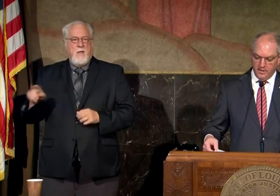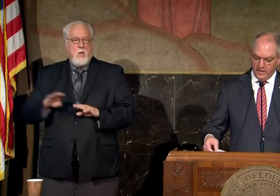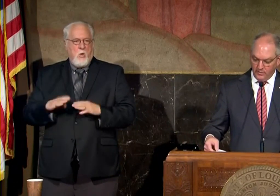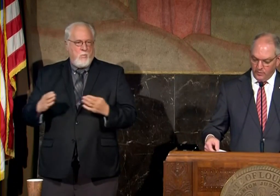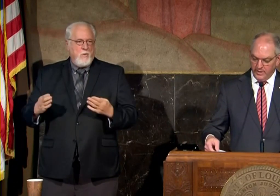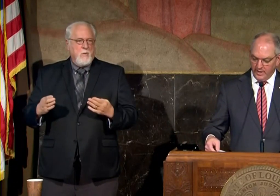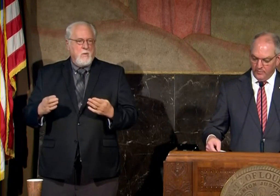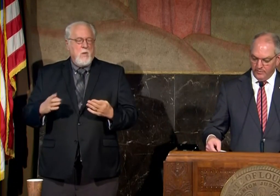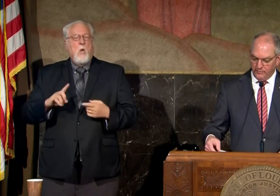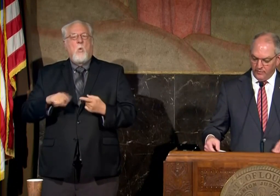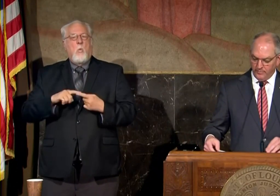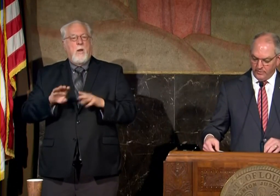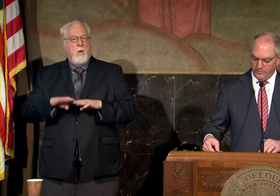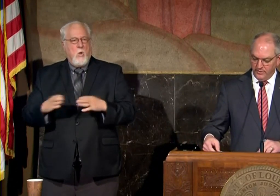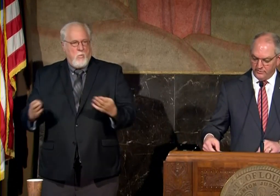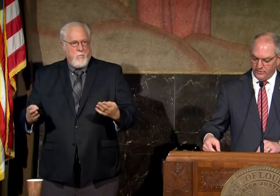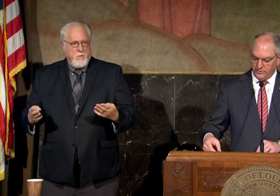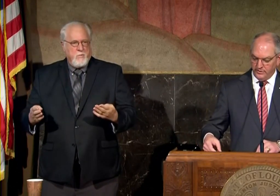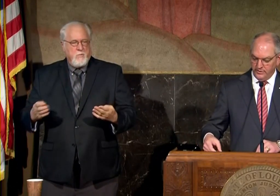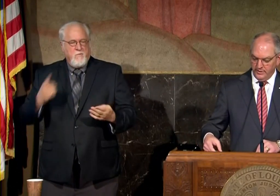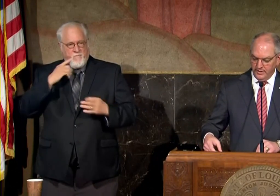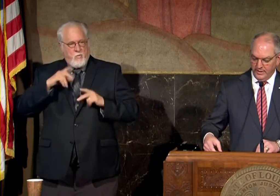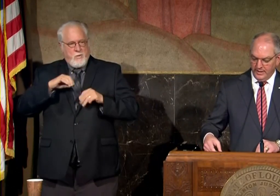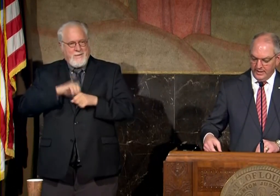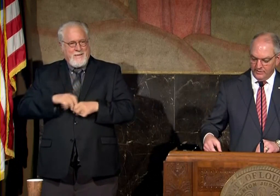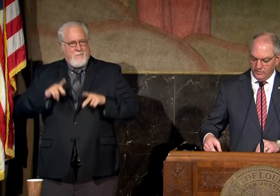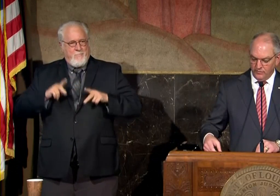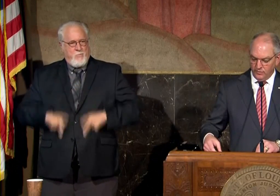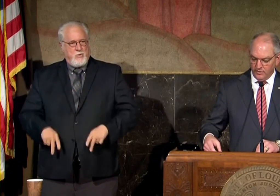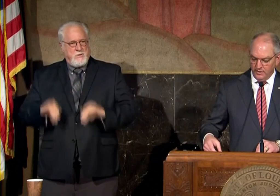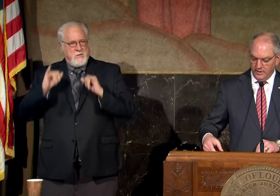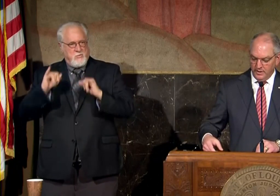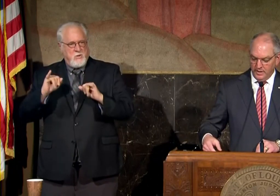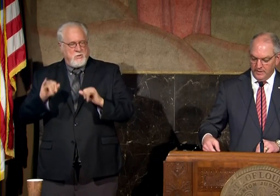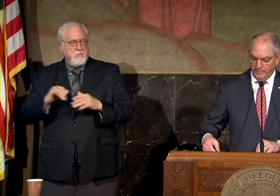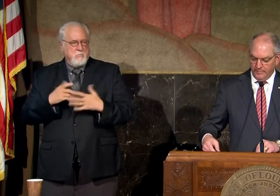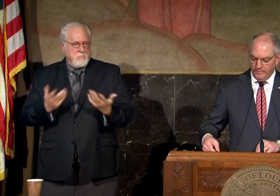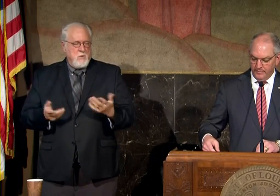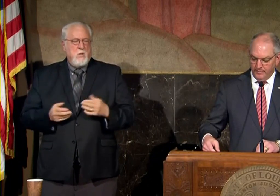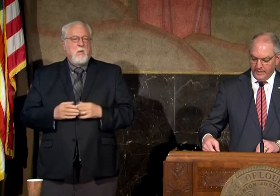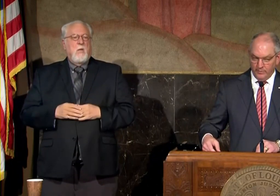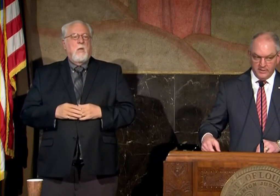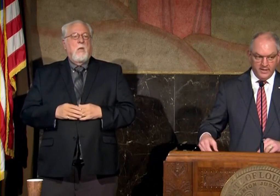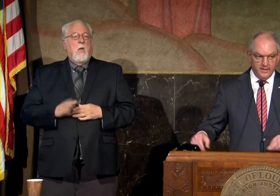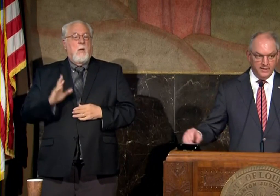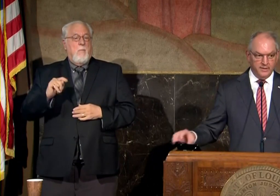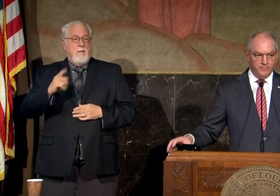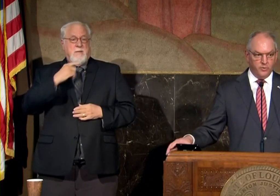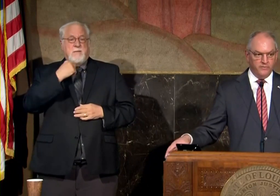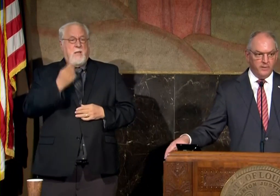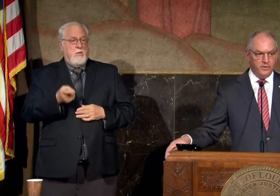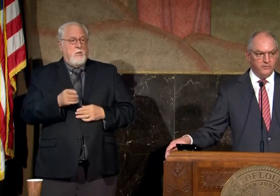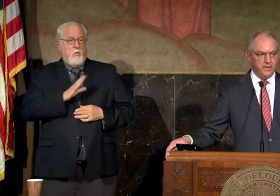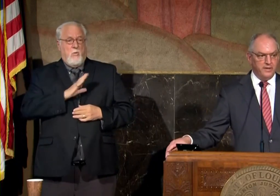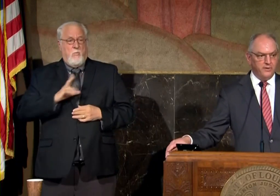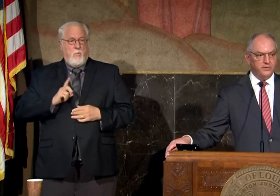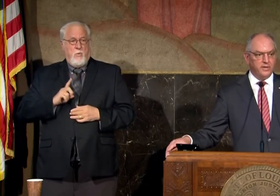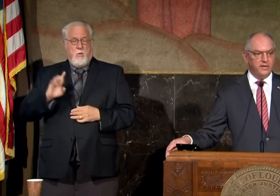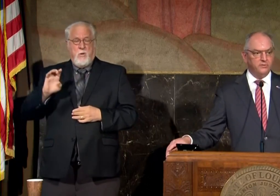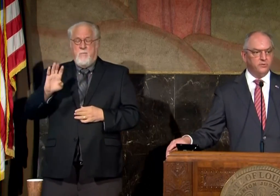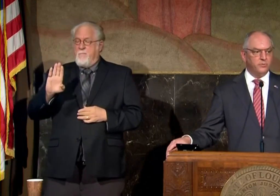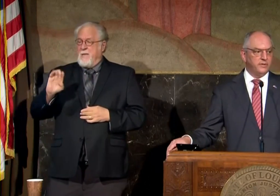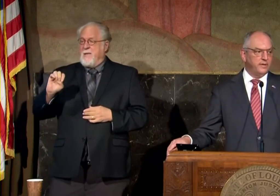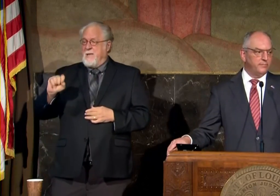uh and when they open for in-person instruction uh and so forth but i will tell you that the board of elementary secondary